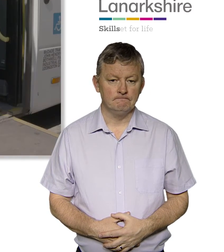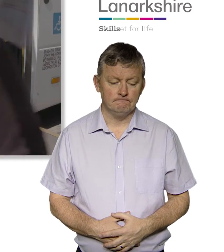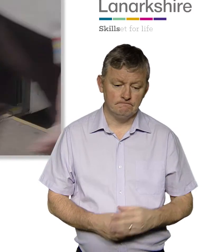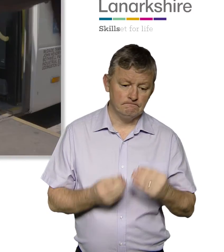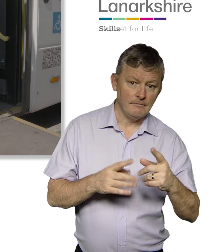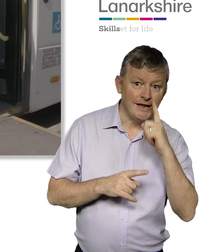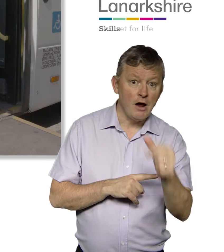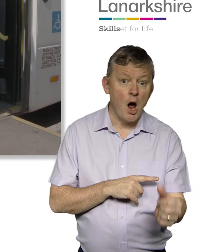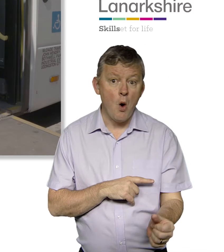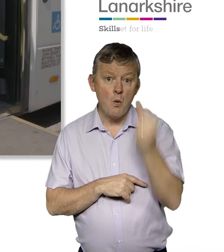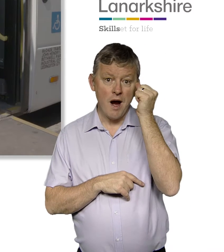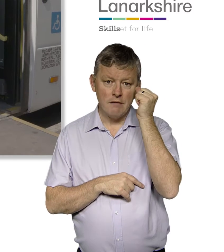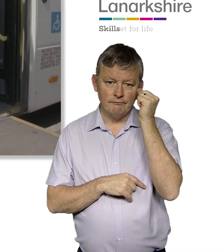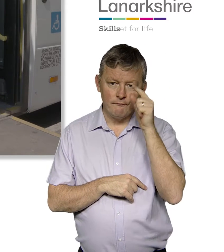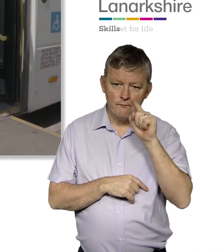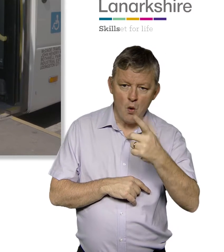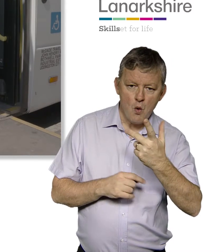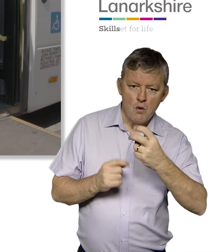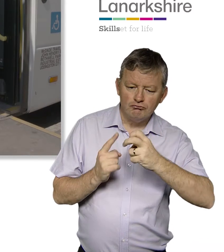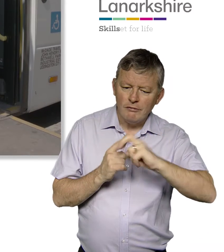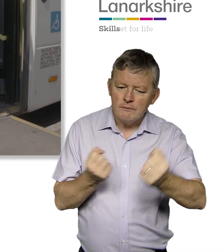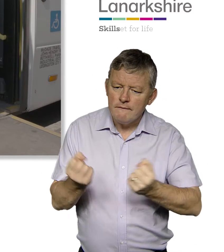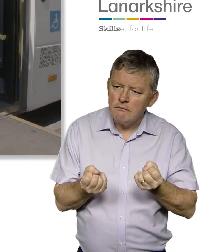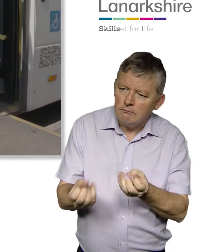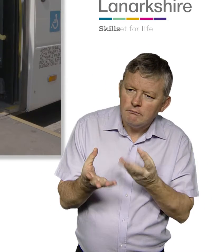Offer deaf awareness training to contracted transport providers